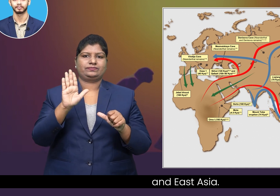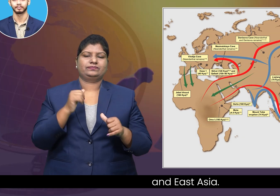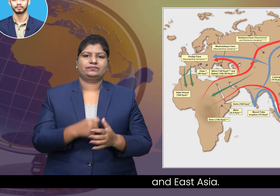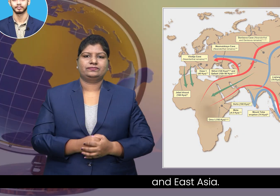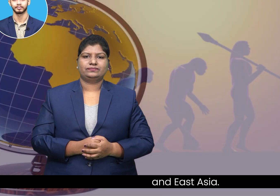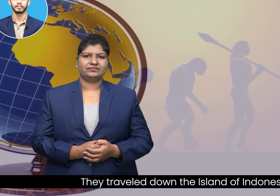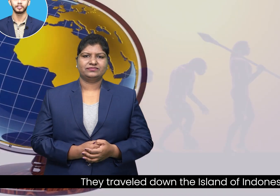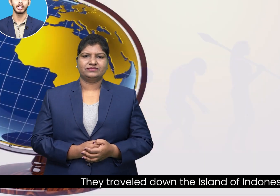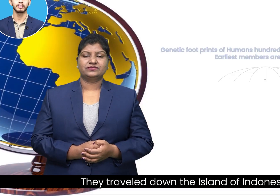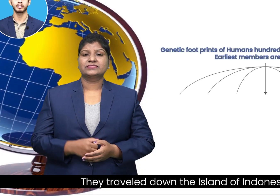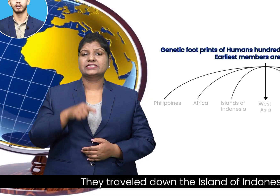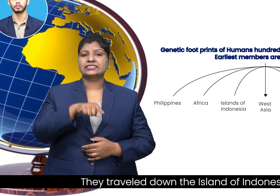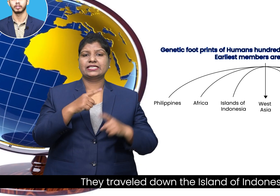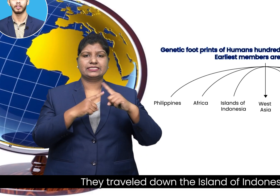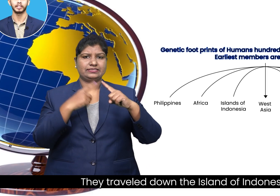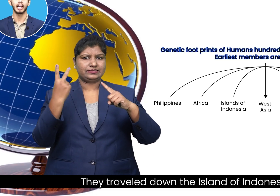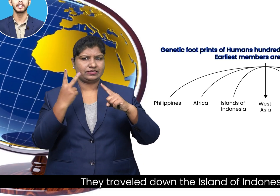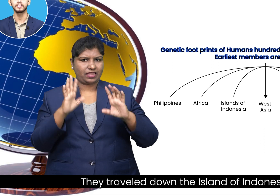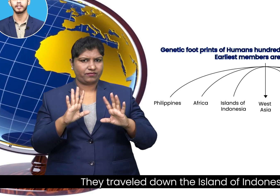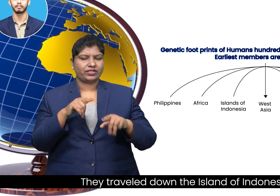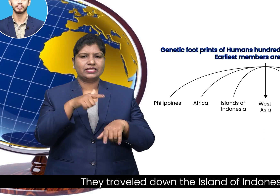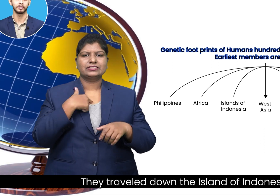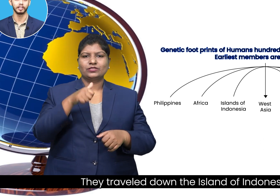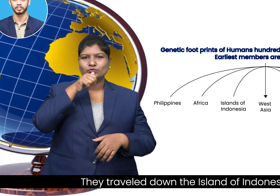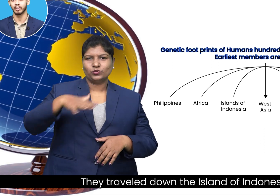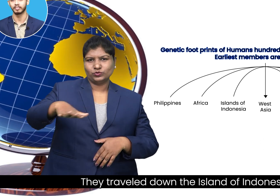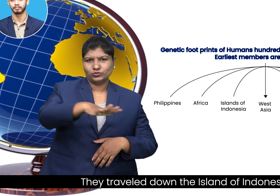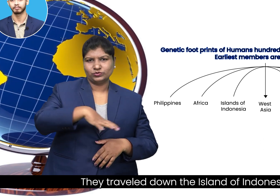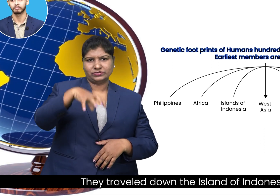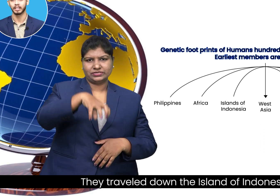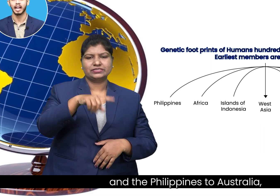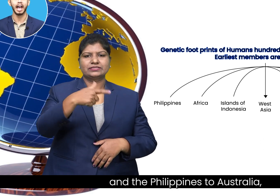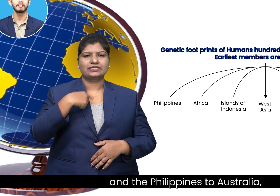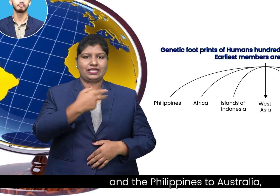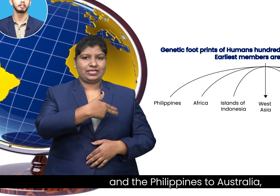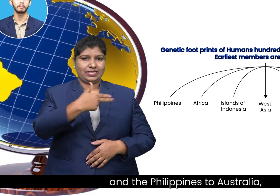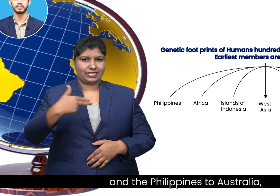They travelled down the island of Indonesia and the Philippines